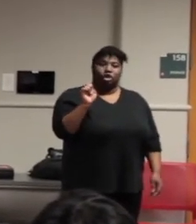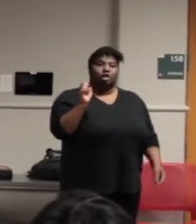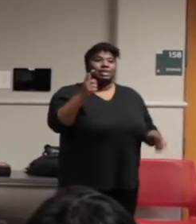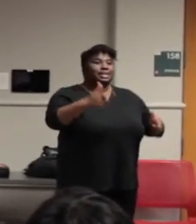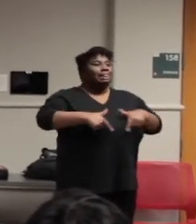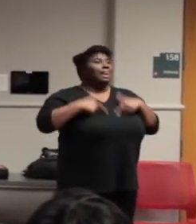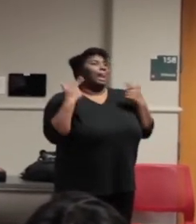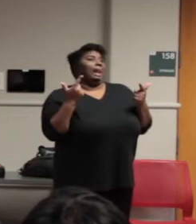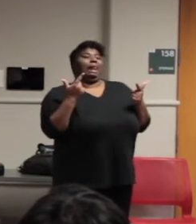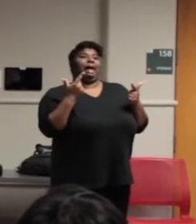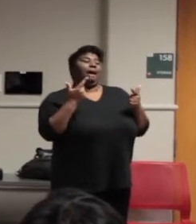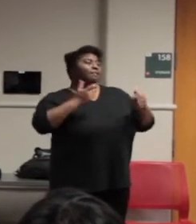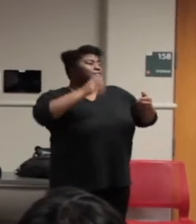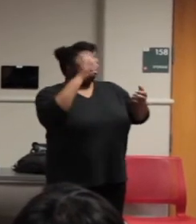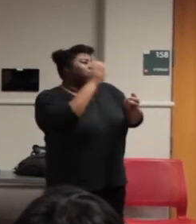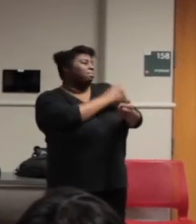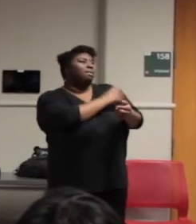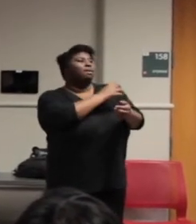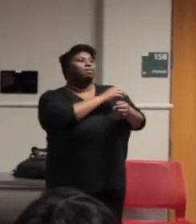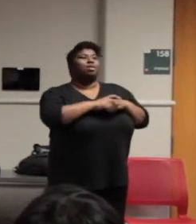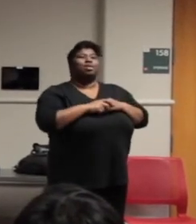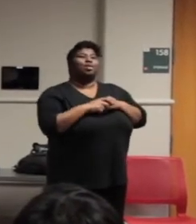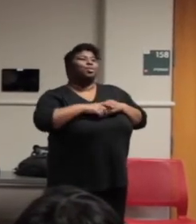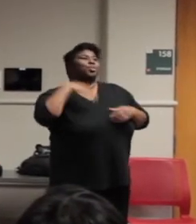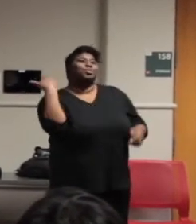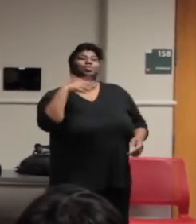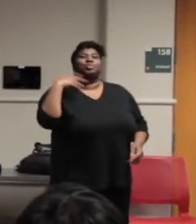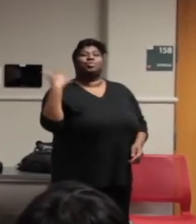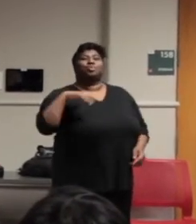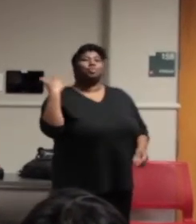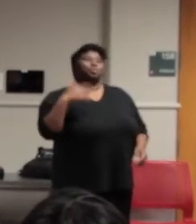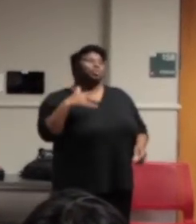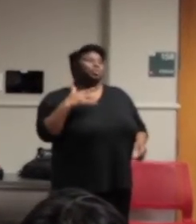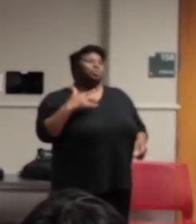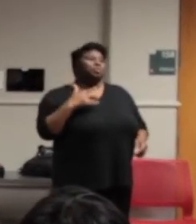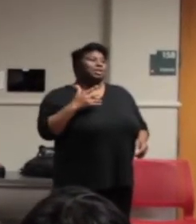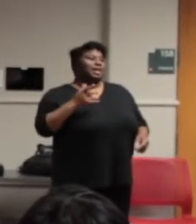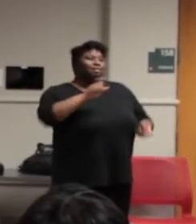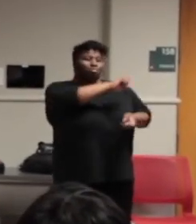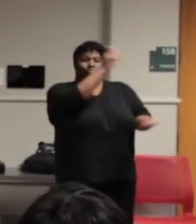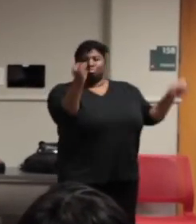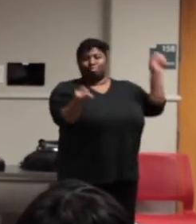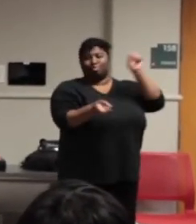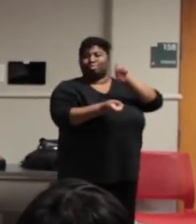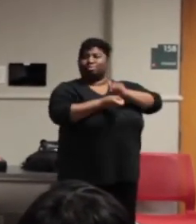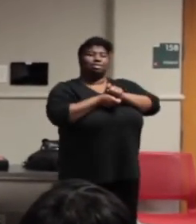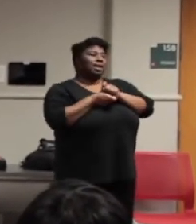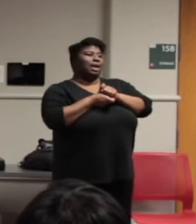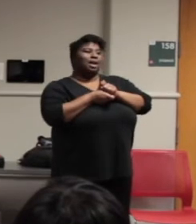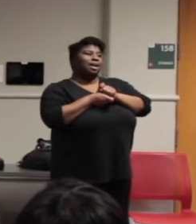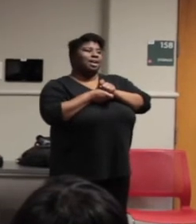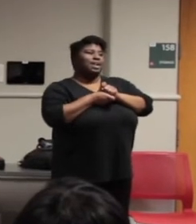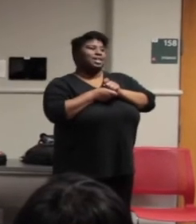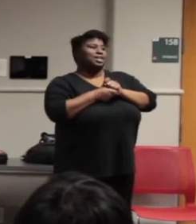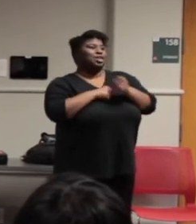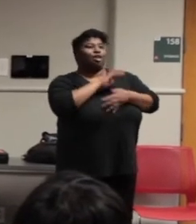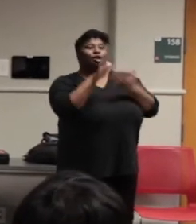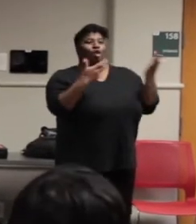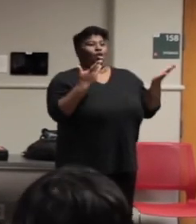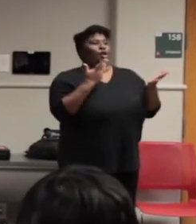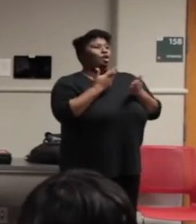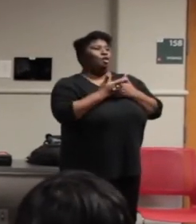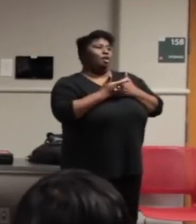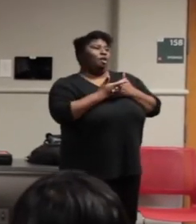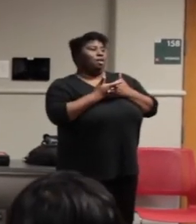power and godlike wonder, magnitudes of gravity shifting suns into oblivion, all that was and could be being done and undone into